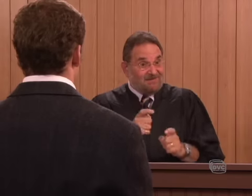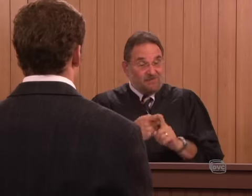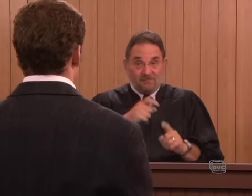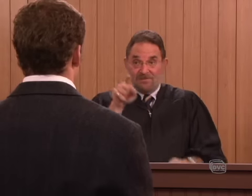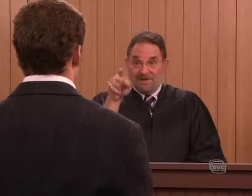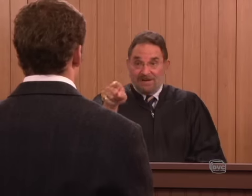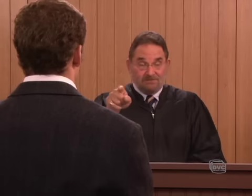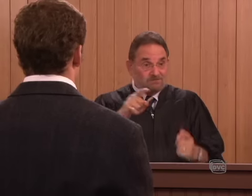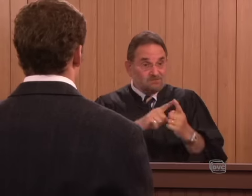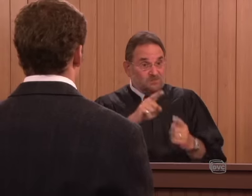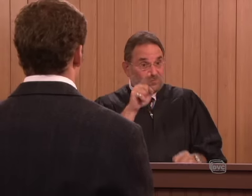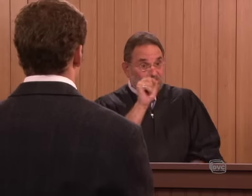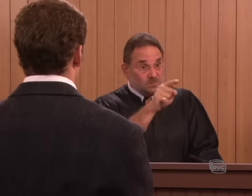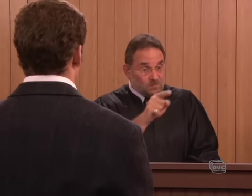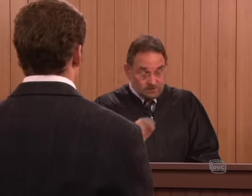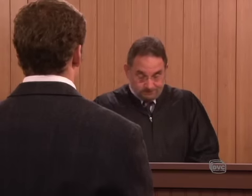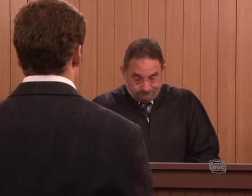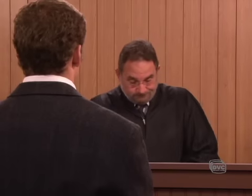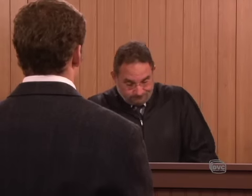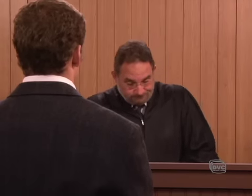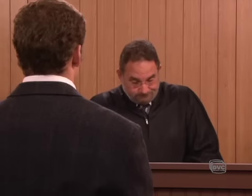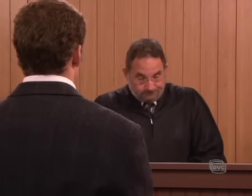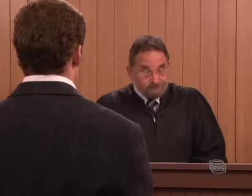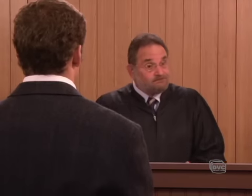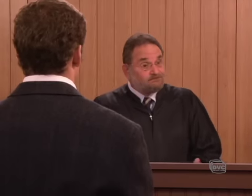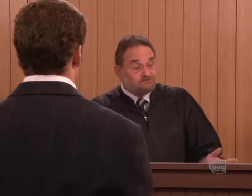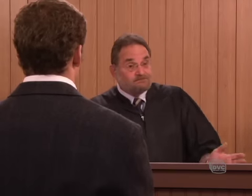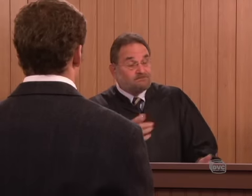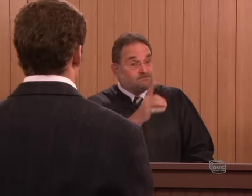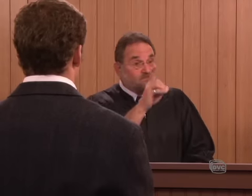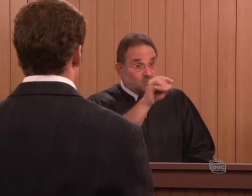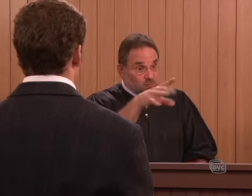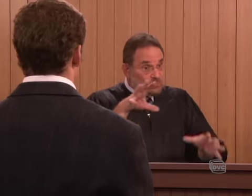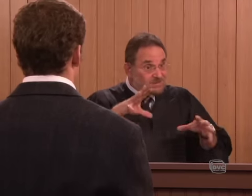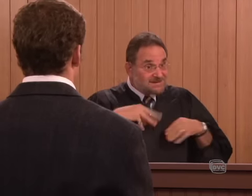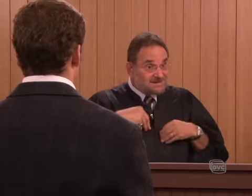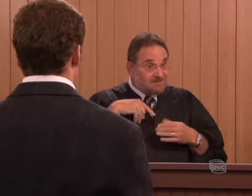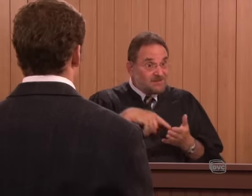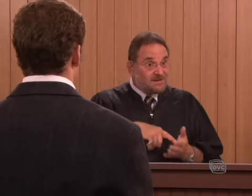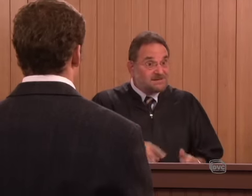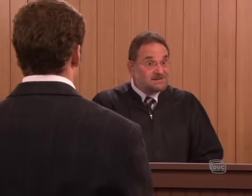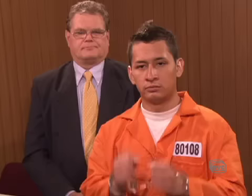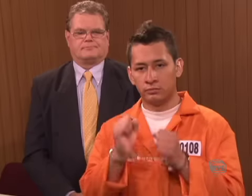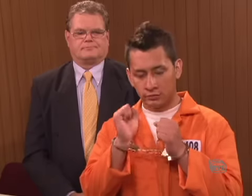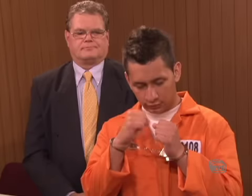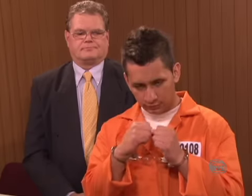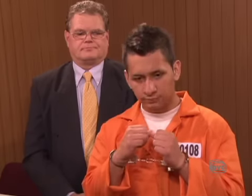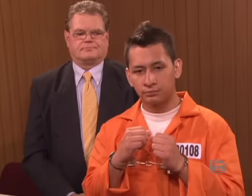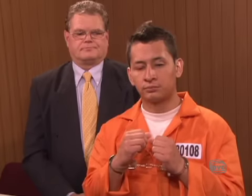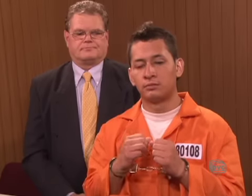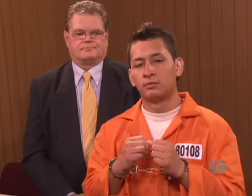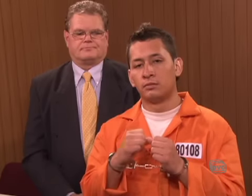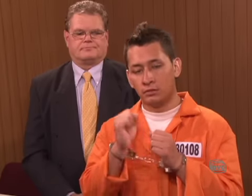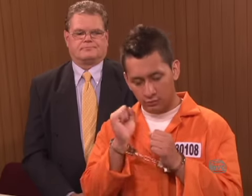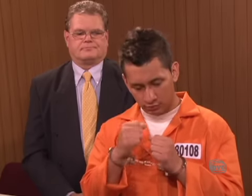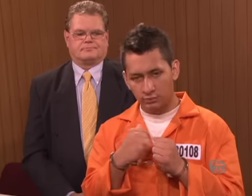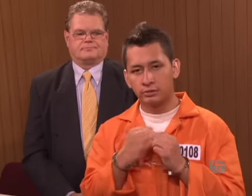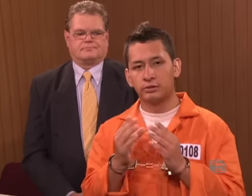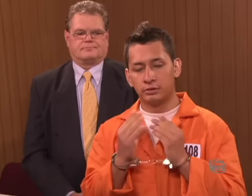golly, this is a gift from him to you. Do you accept this? court